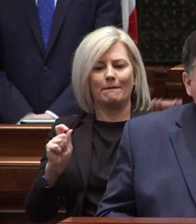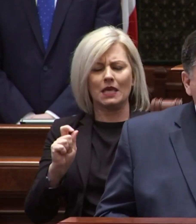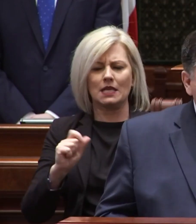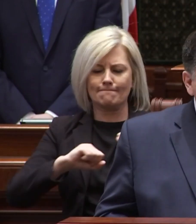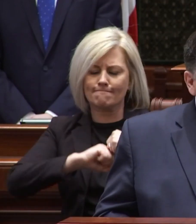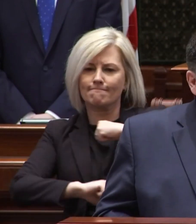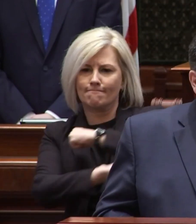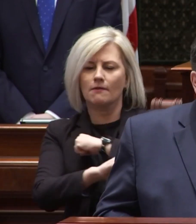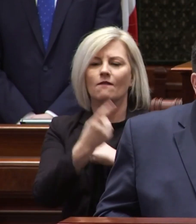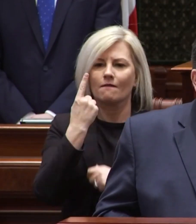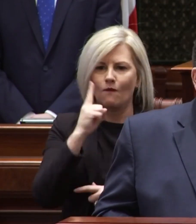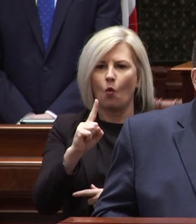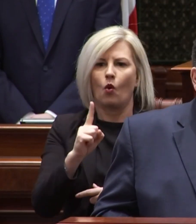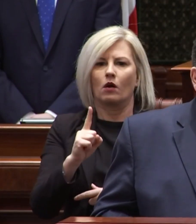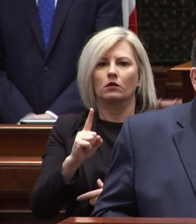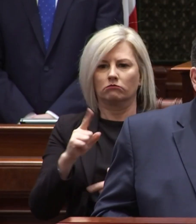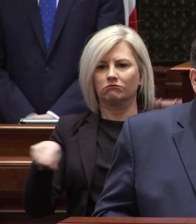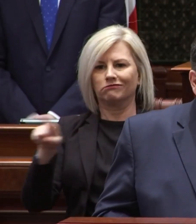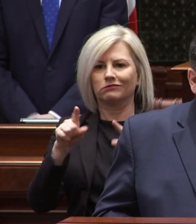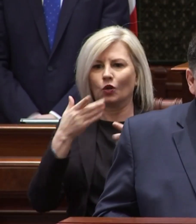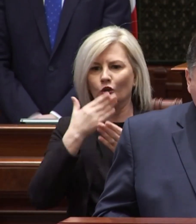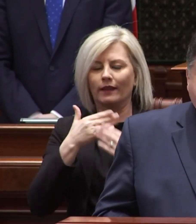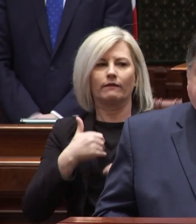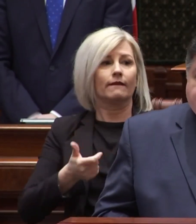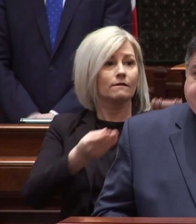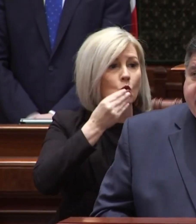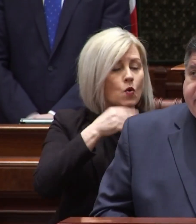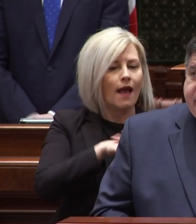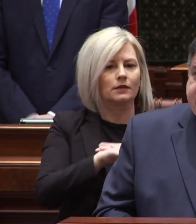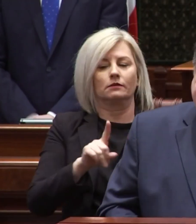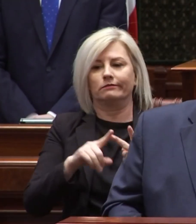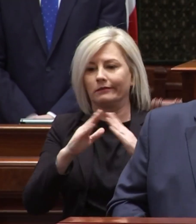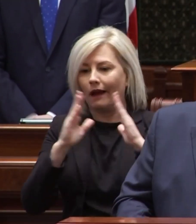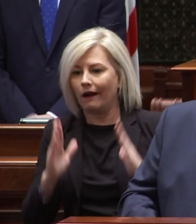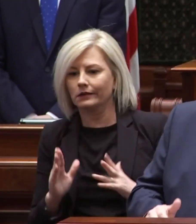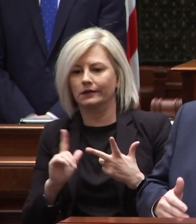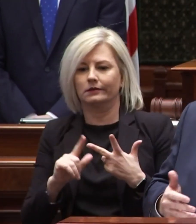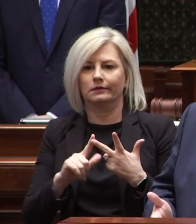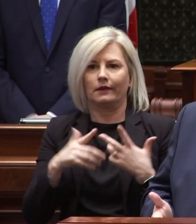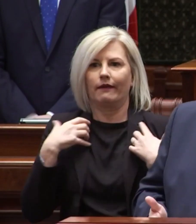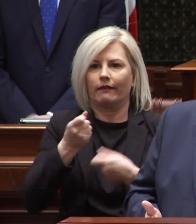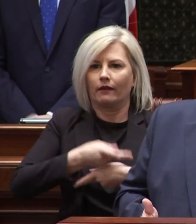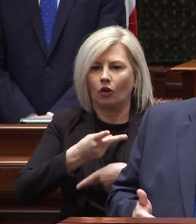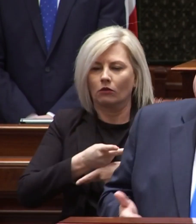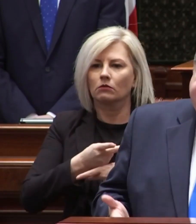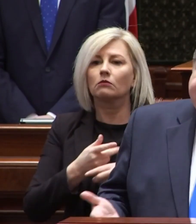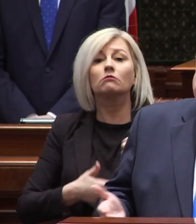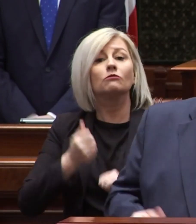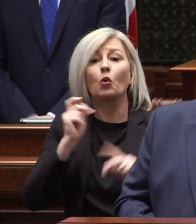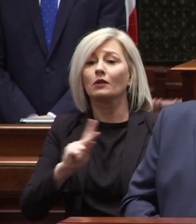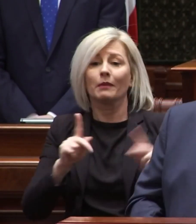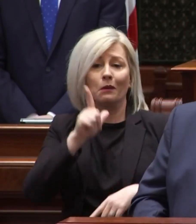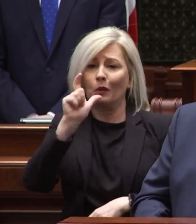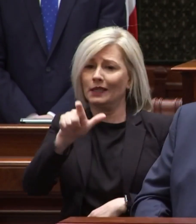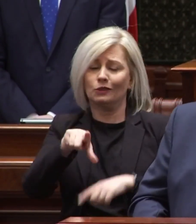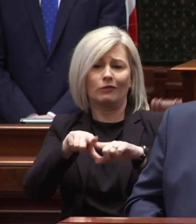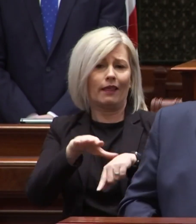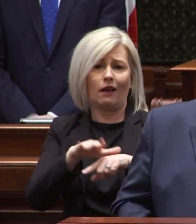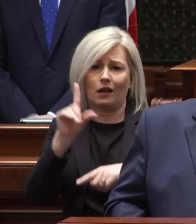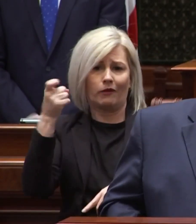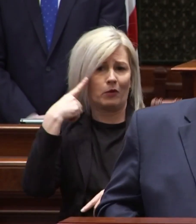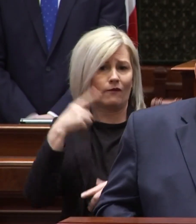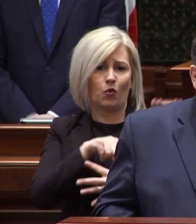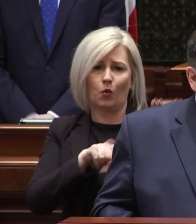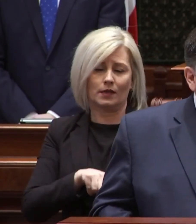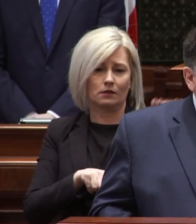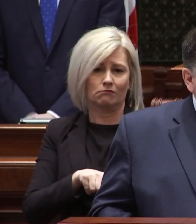blocks of a good life food access housing and health care certainly most people won't need to rely on government